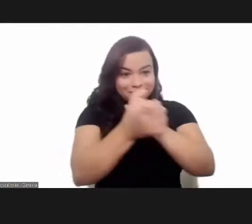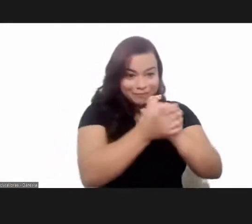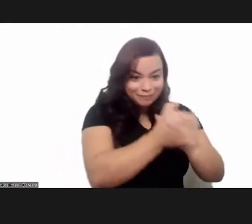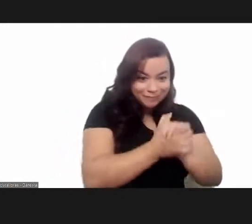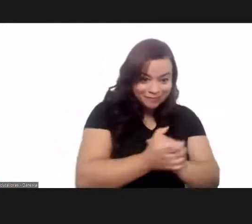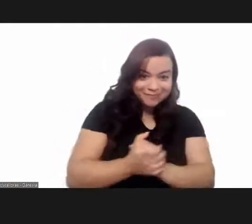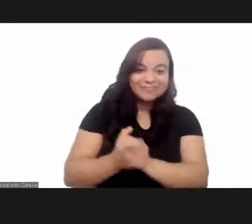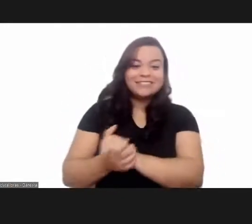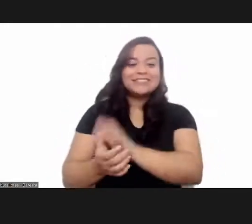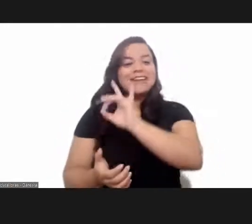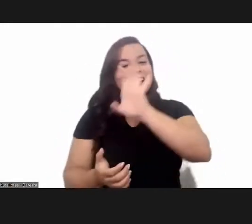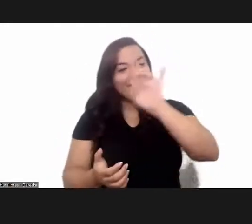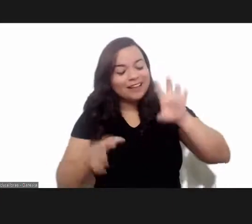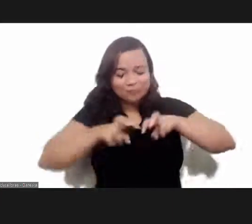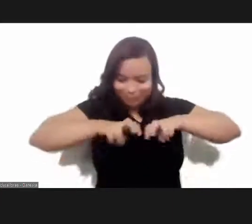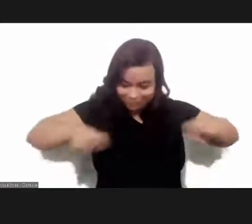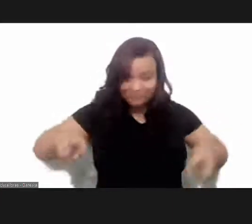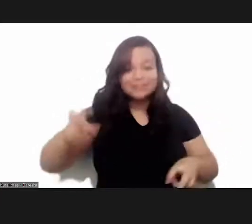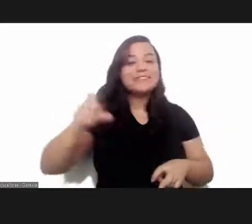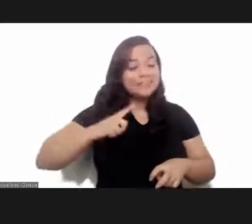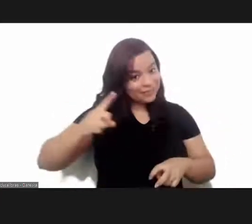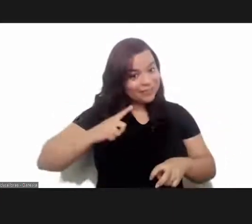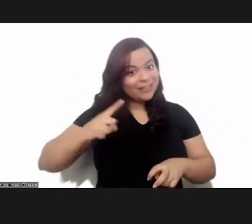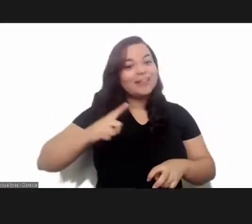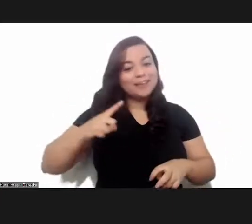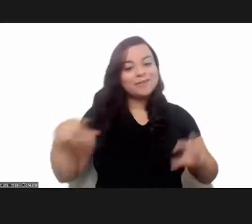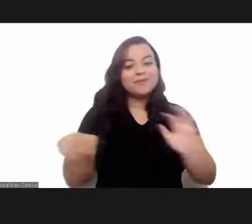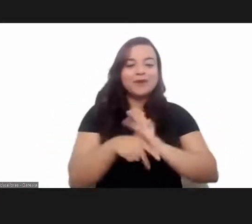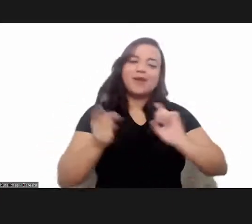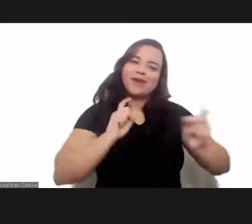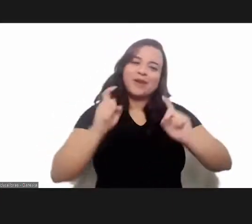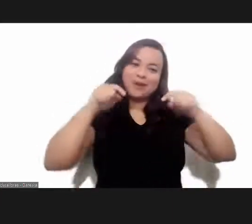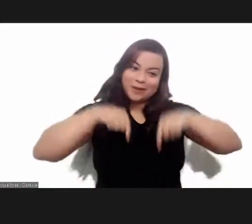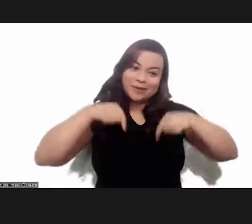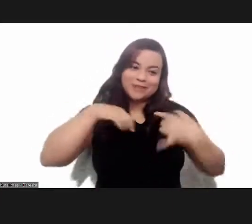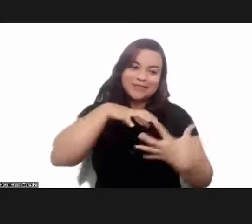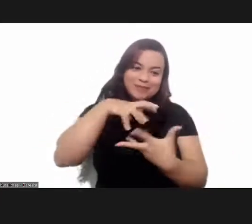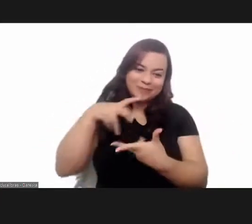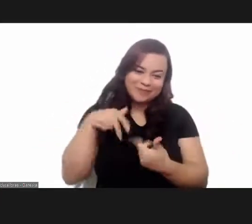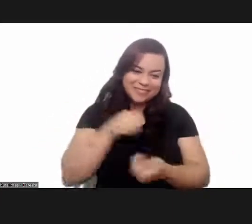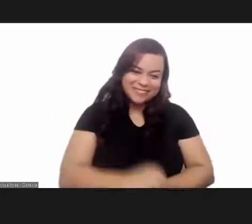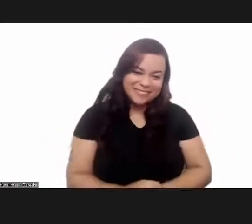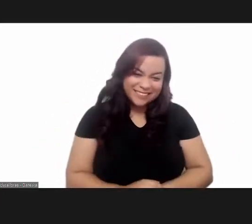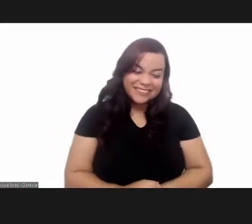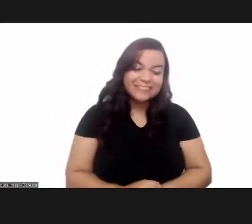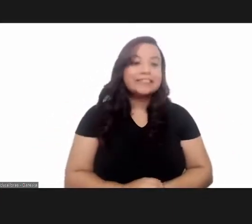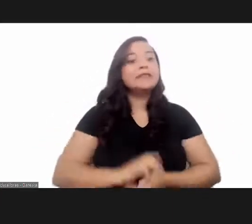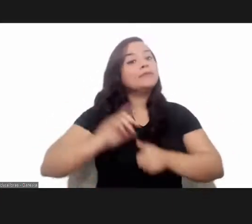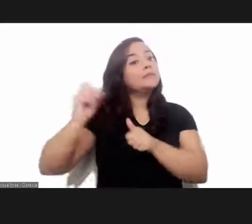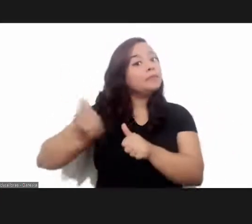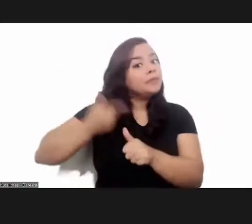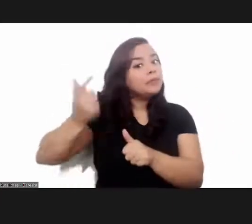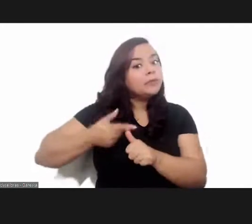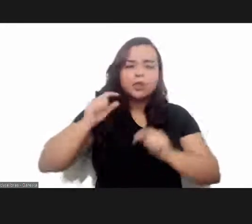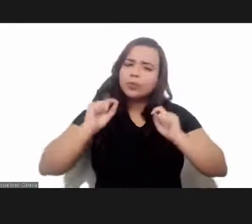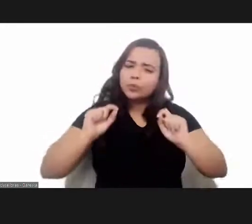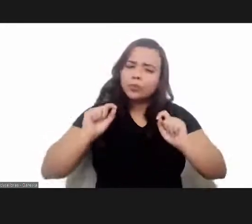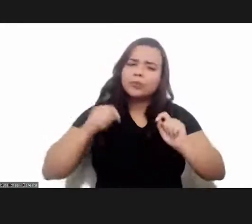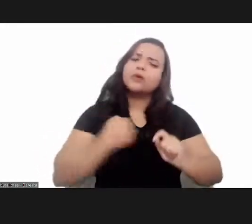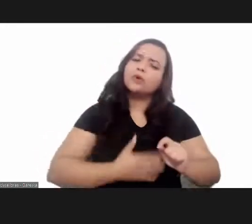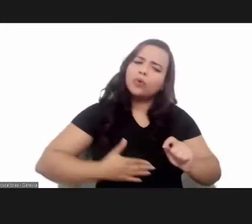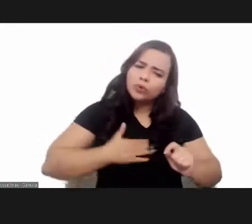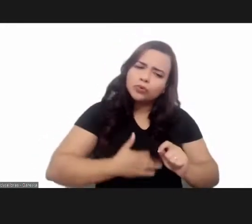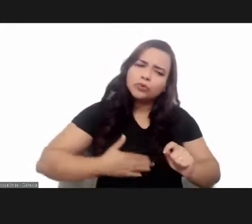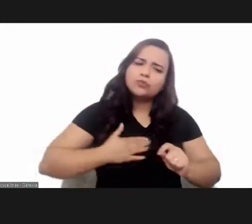Lima of Fiocruz and through her to greet all the members of this international panel. First of all,